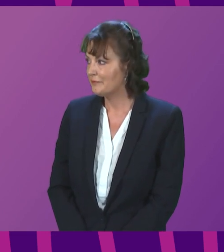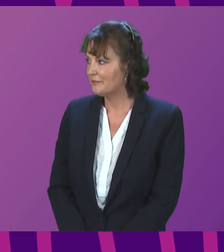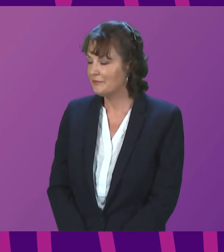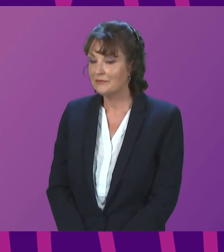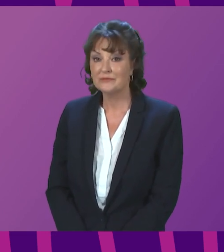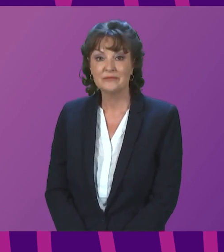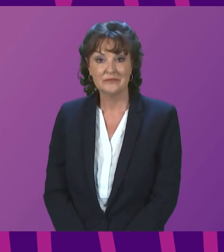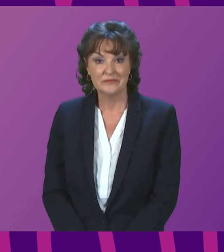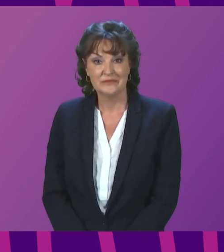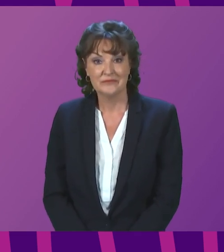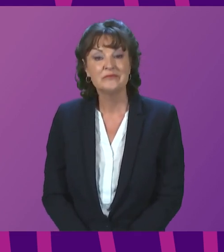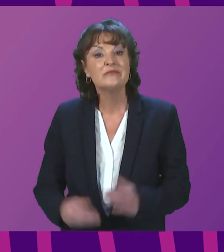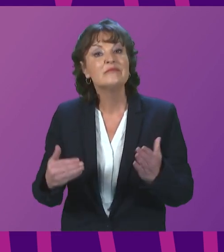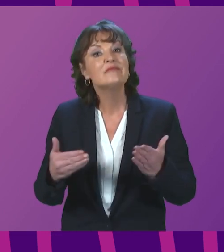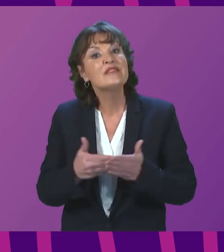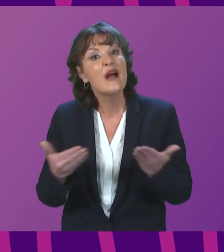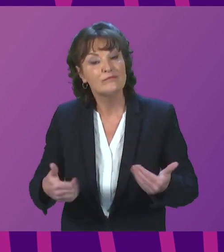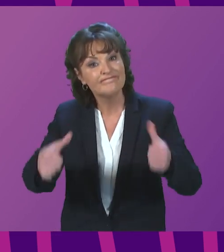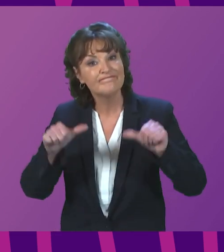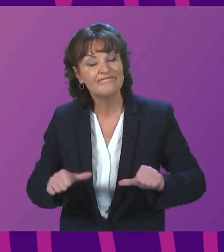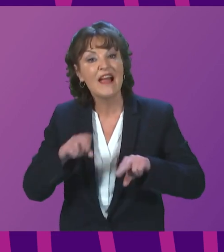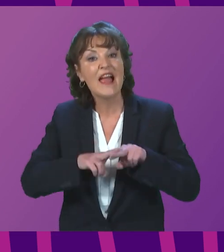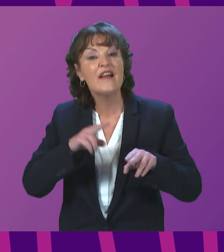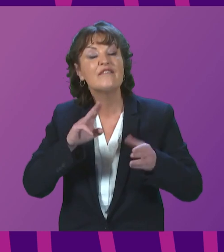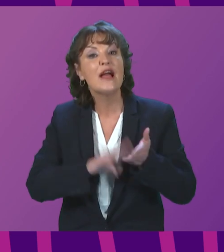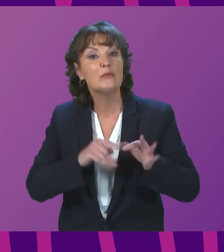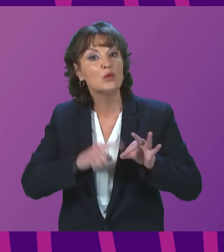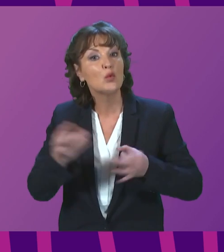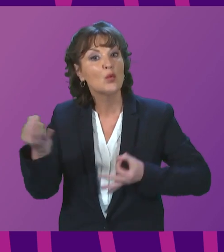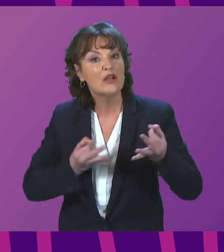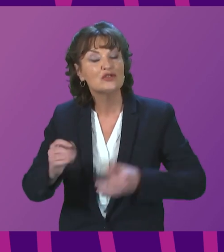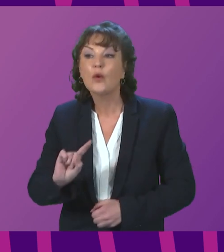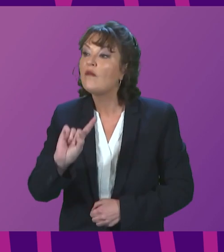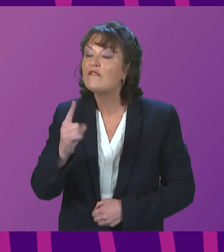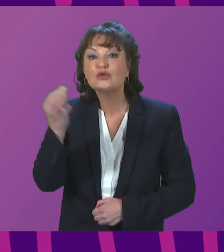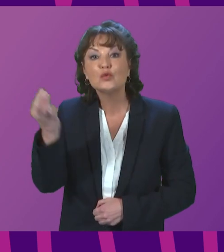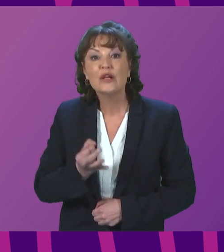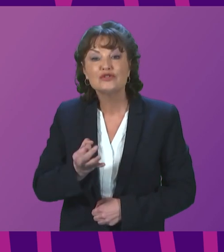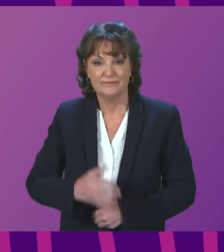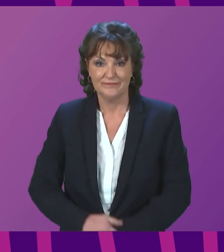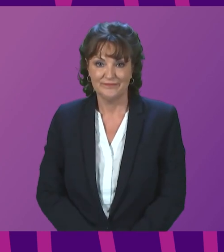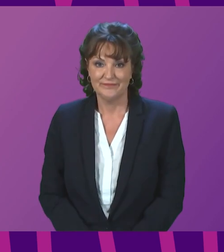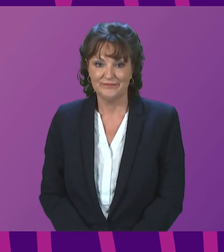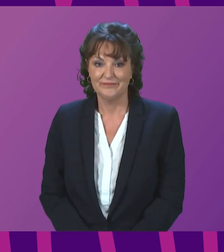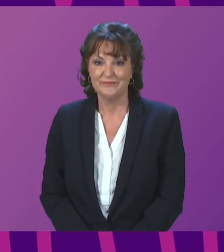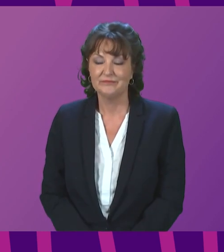We now move to First Minister's questions. Question number one. call Douglas Ross. The Russian